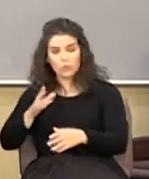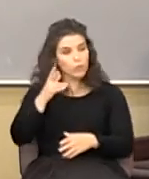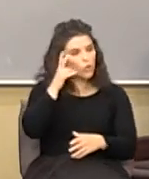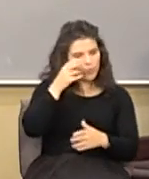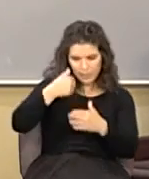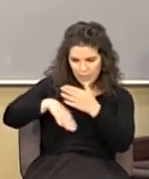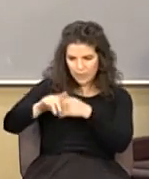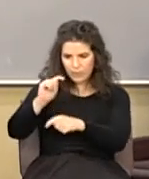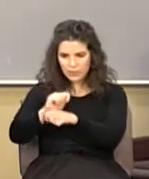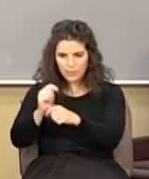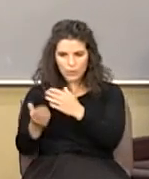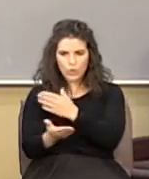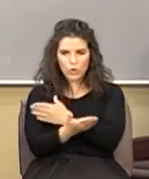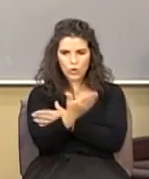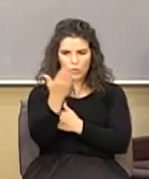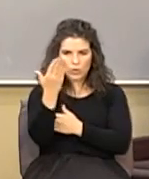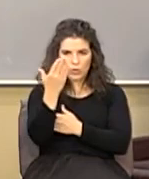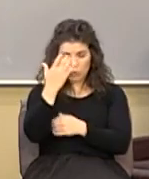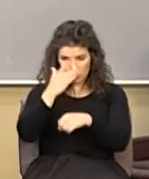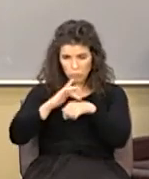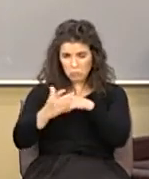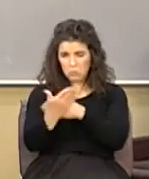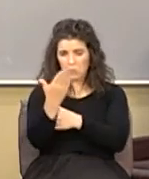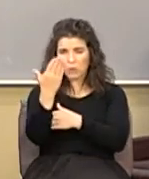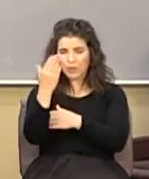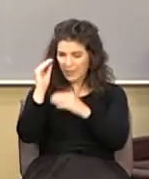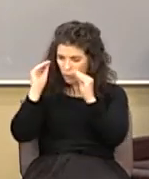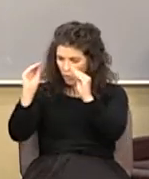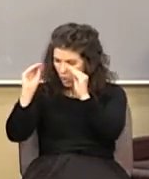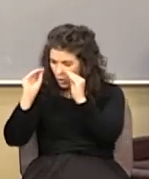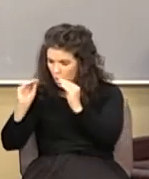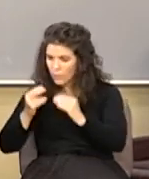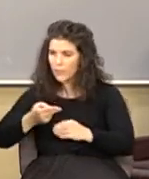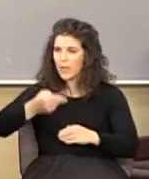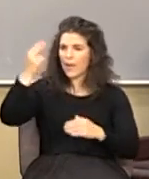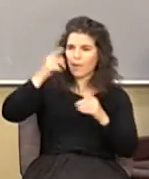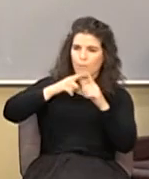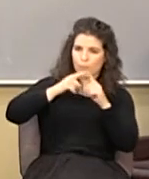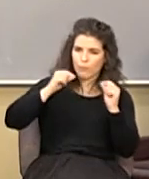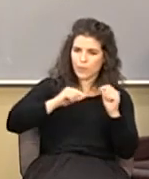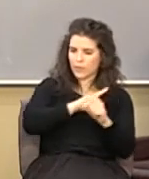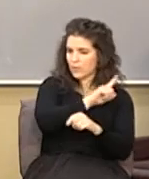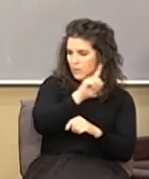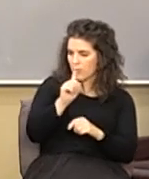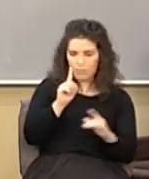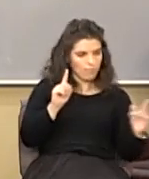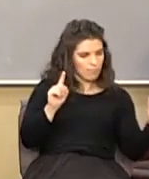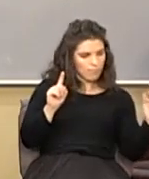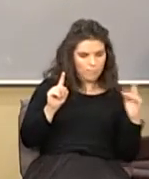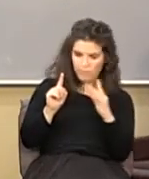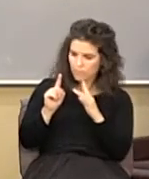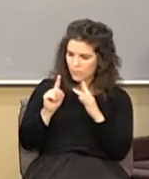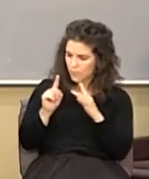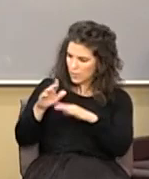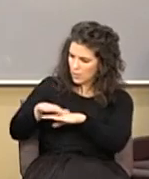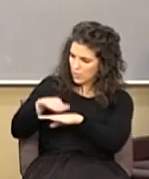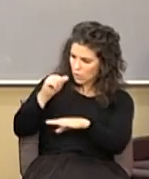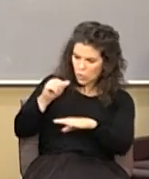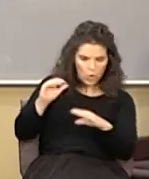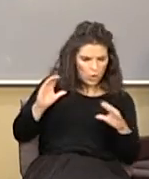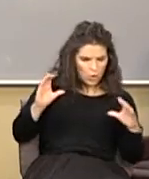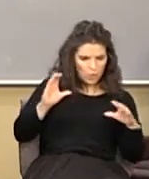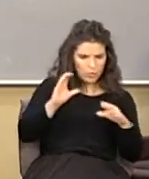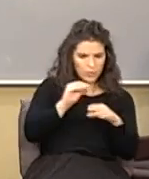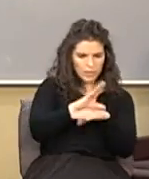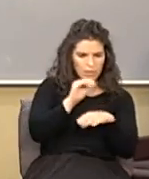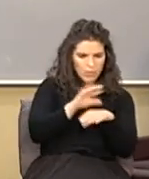the temple early in the morning and taught, but the high priest came and they that were with them and called the council together and